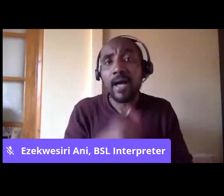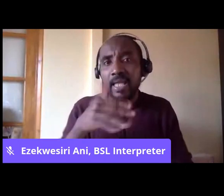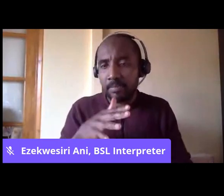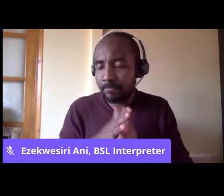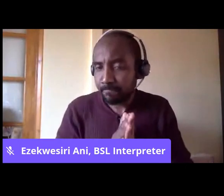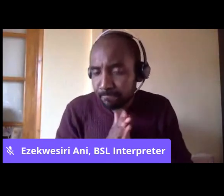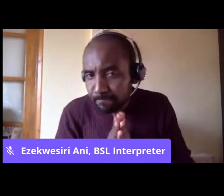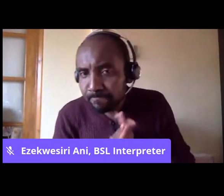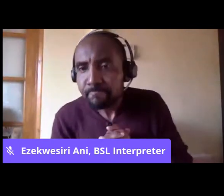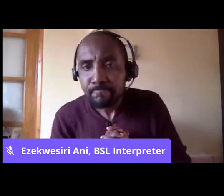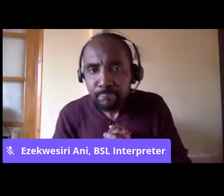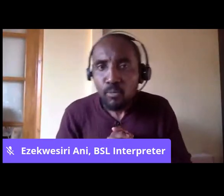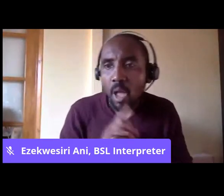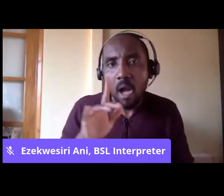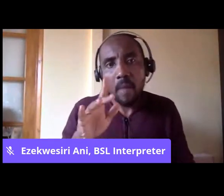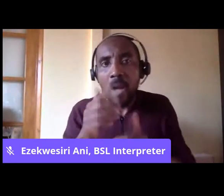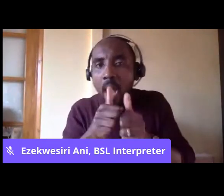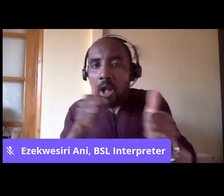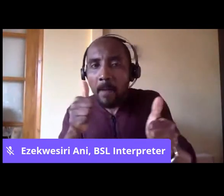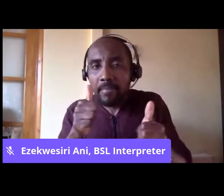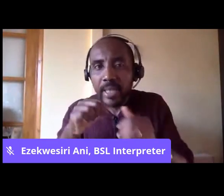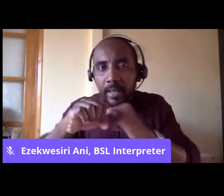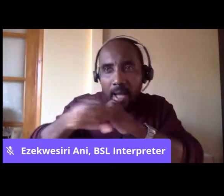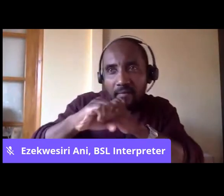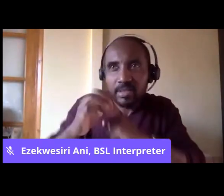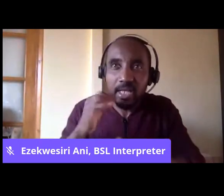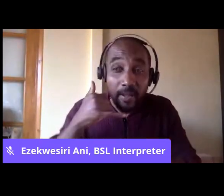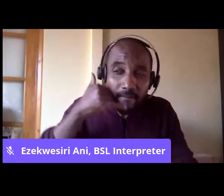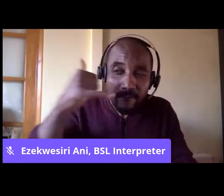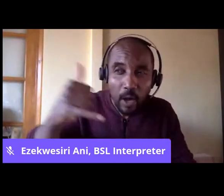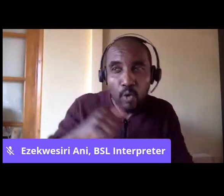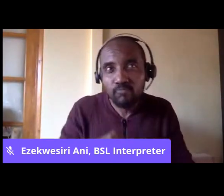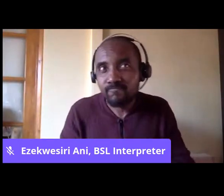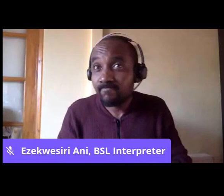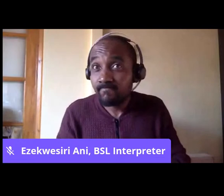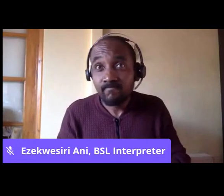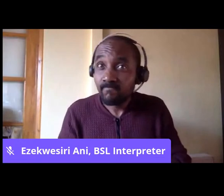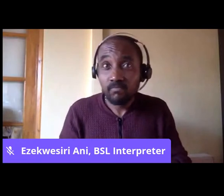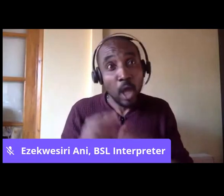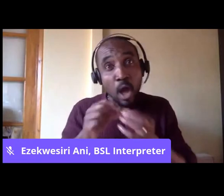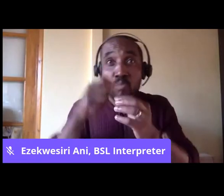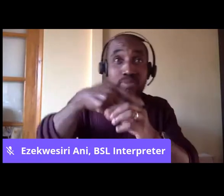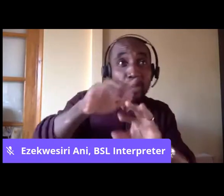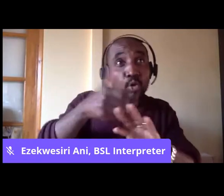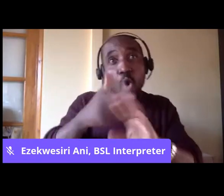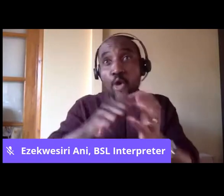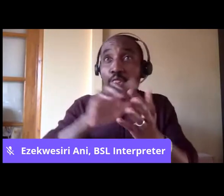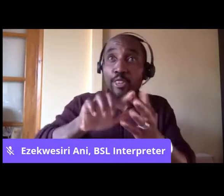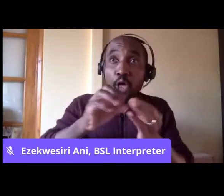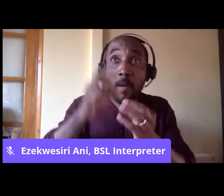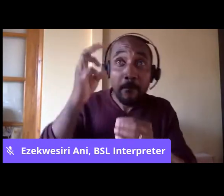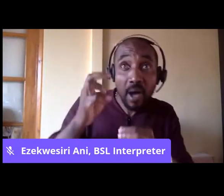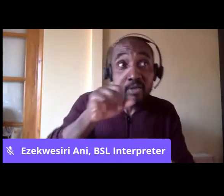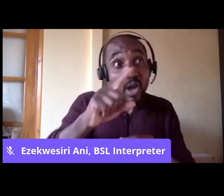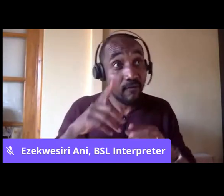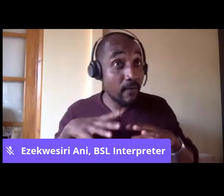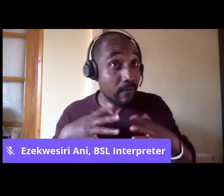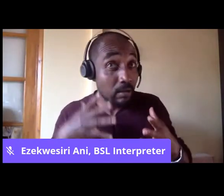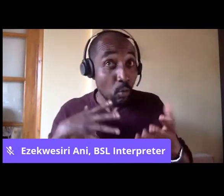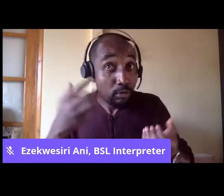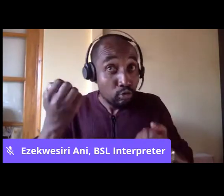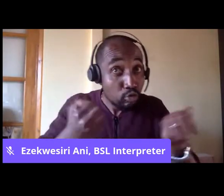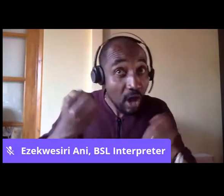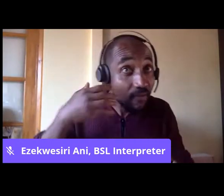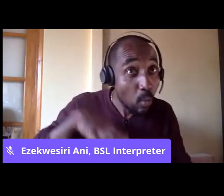sort of saying, do you have a vacancy, Bristol Omnibus Company, for a driver? And they said, yes, we do. We're looking for drivers.